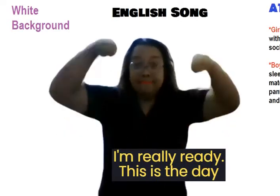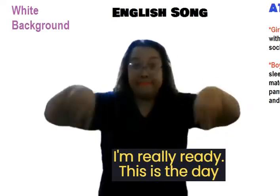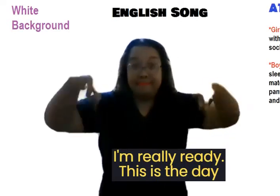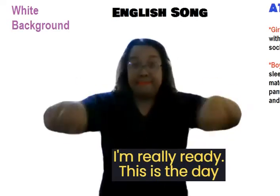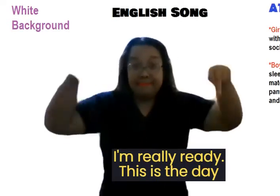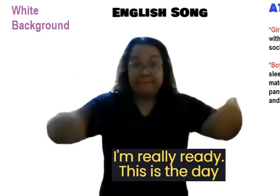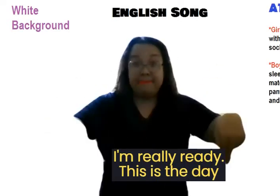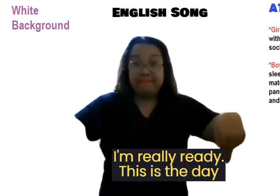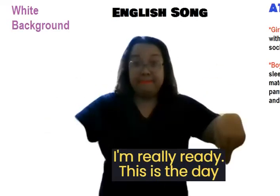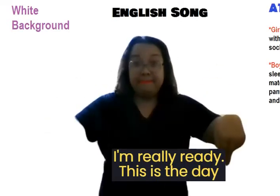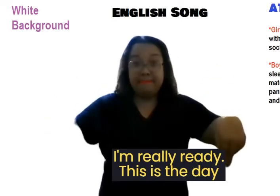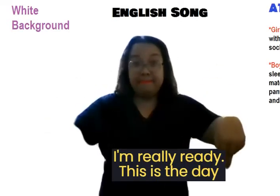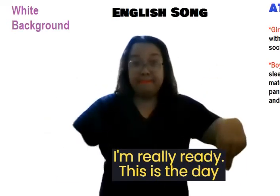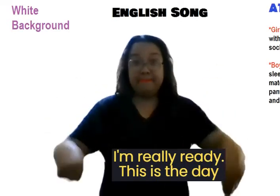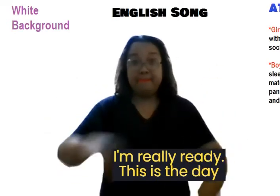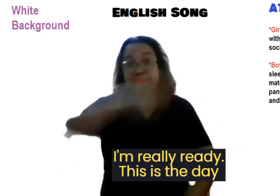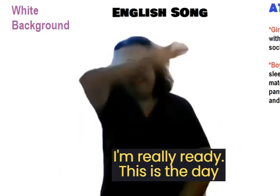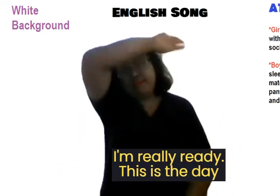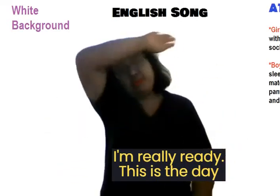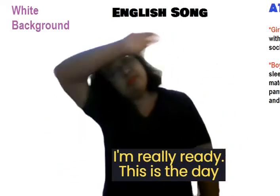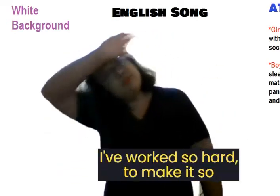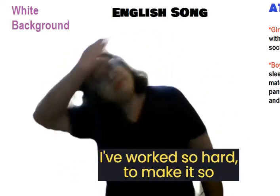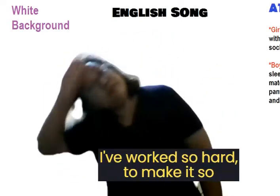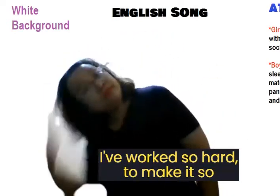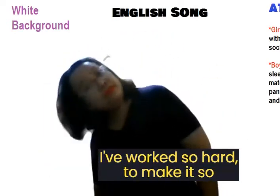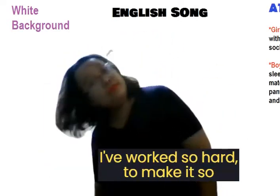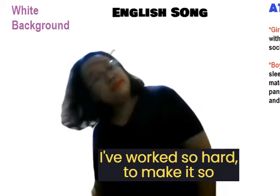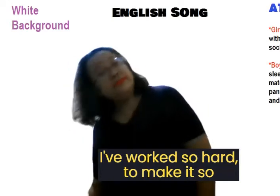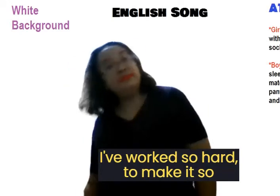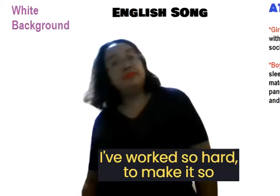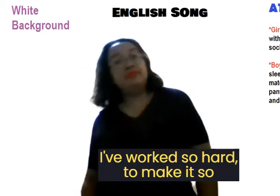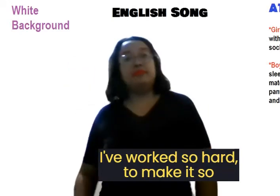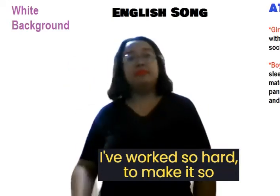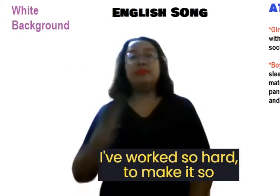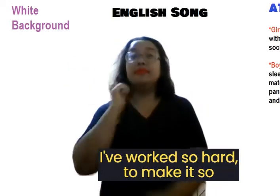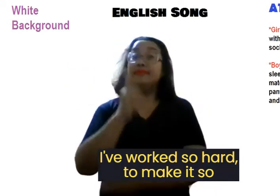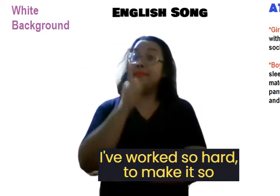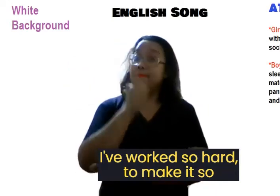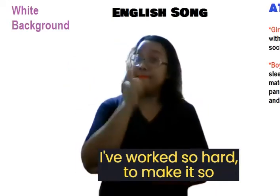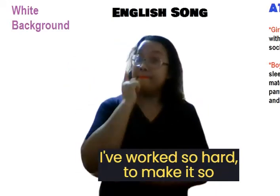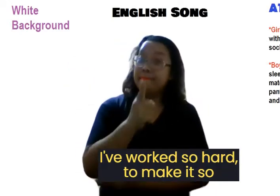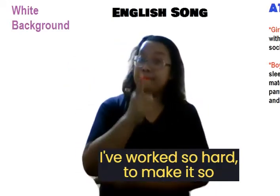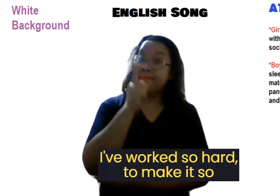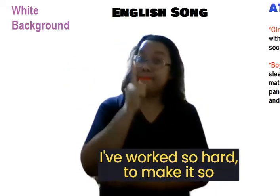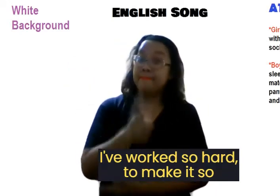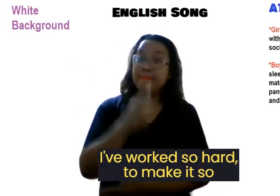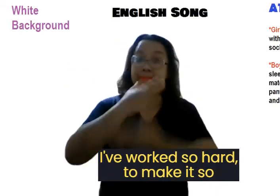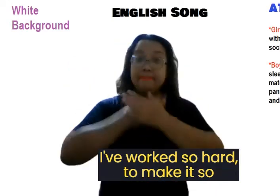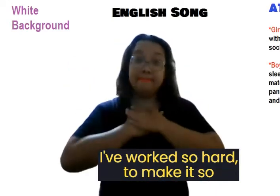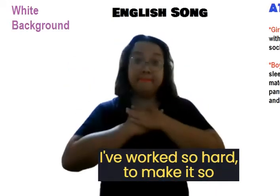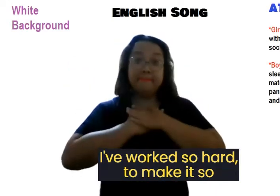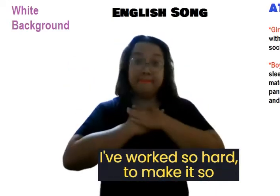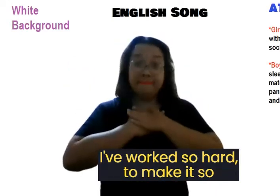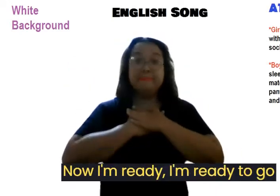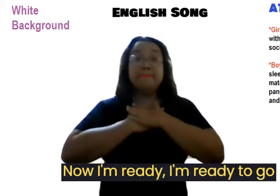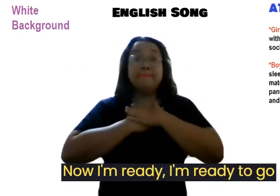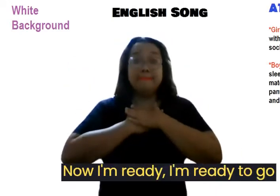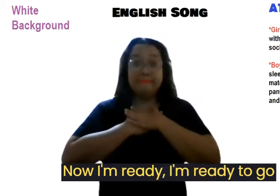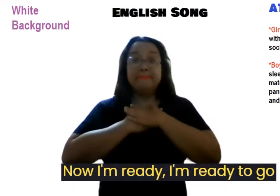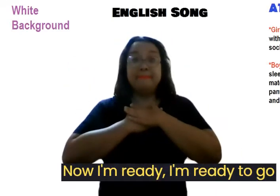is the day. I've worked so hard to make it so. Now I'm ready. I'm ready